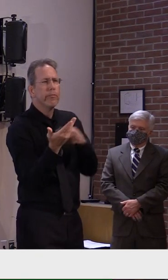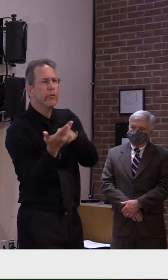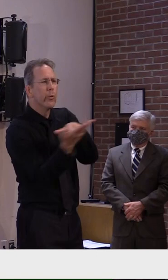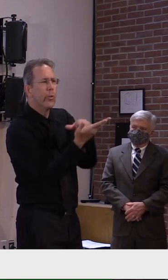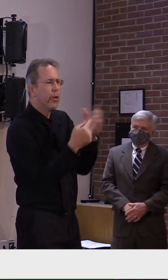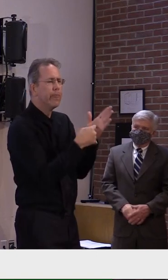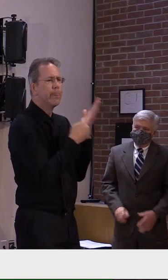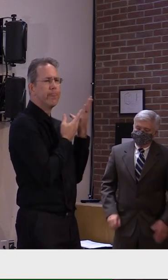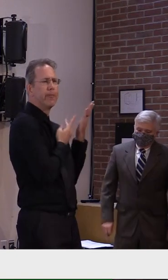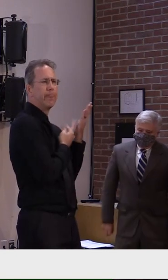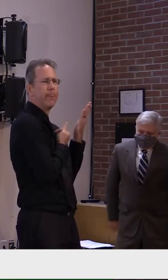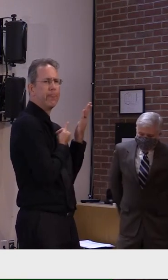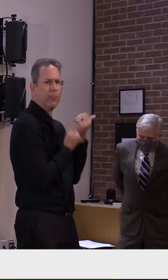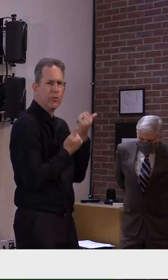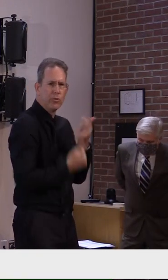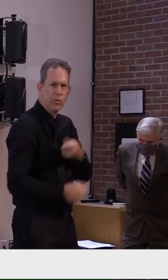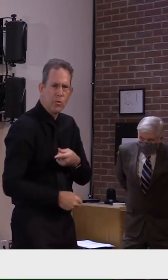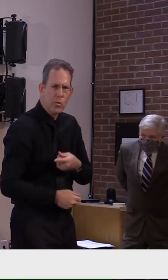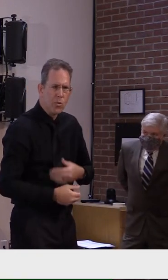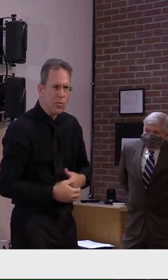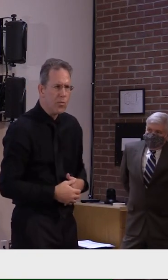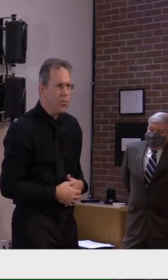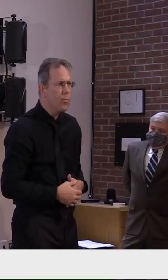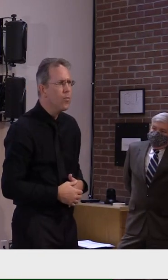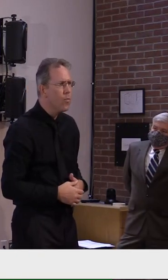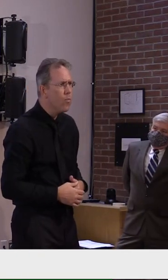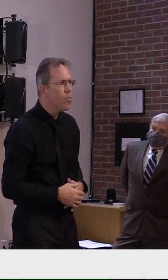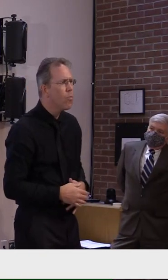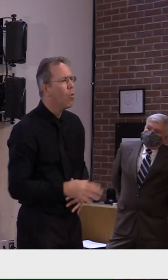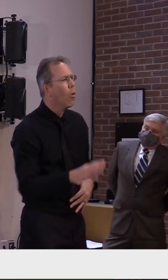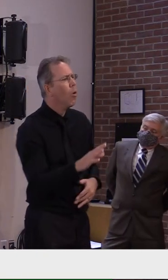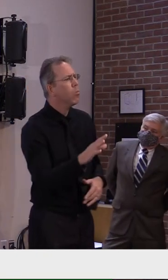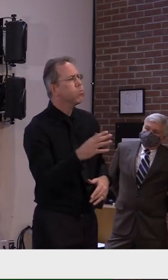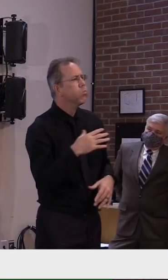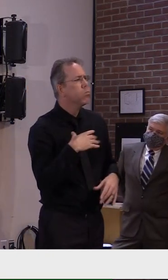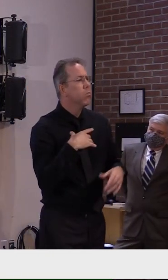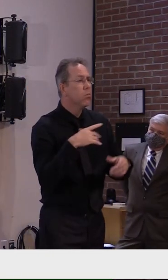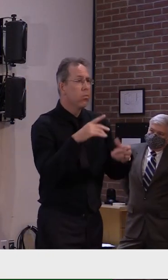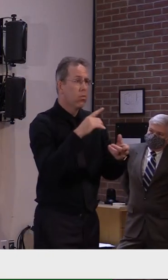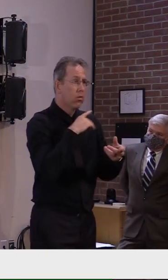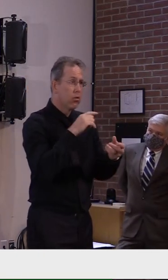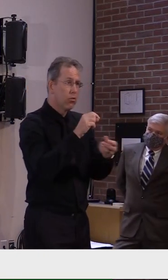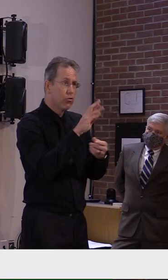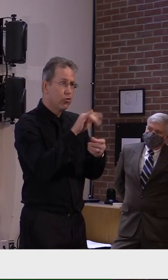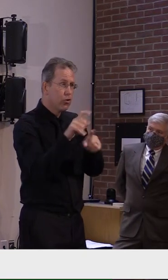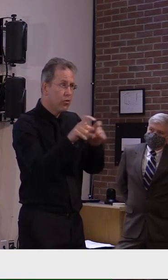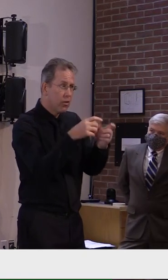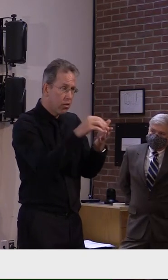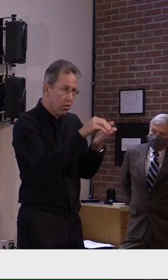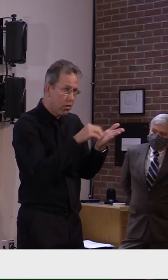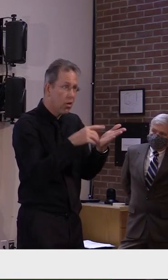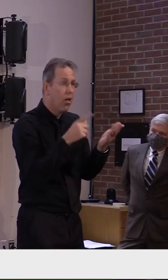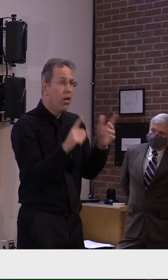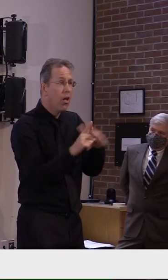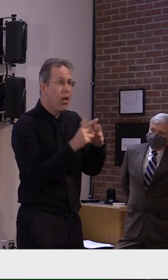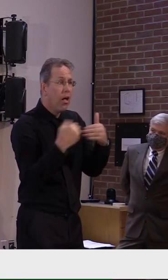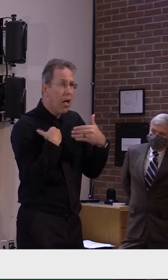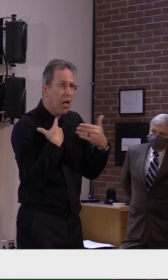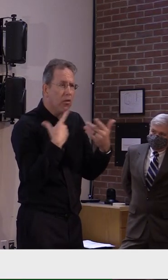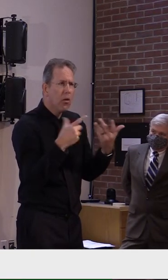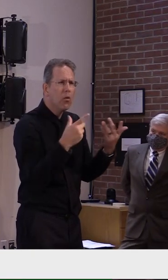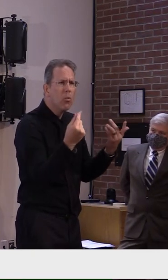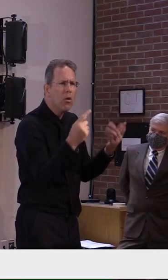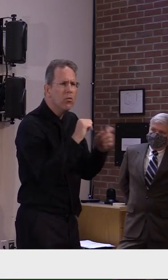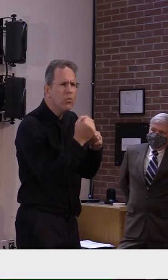get posted uh twice a week to our school website that we maintain to